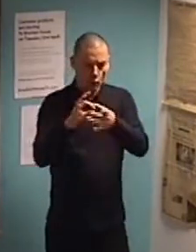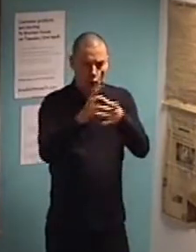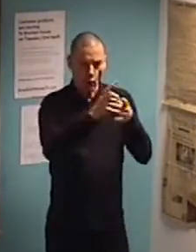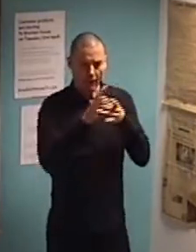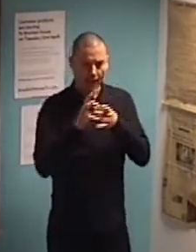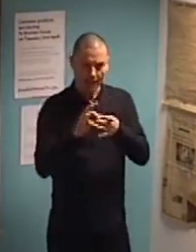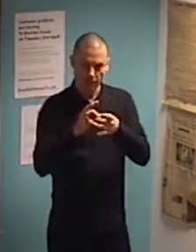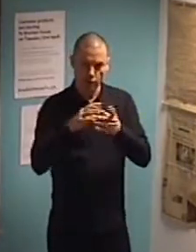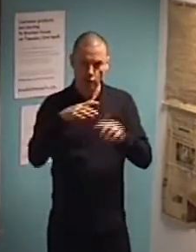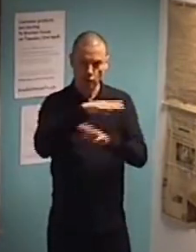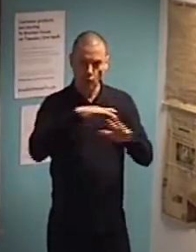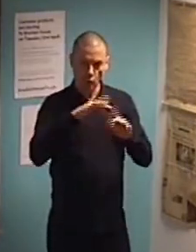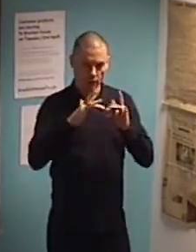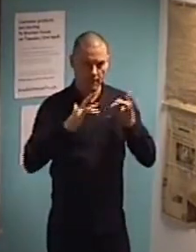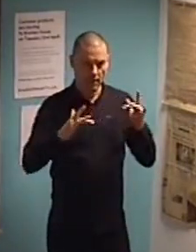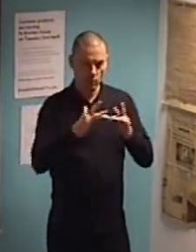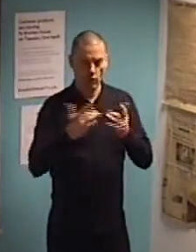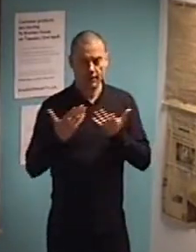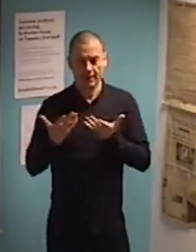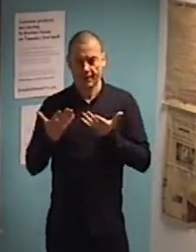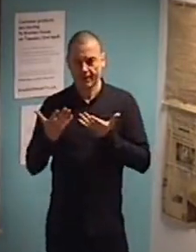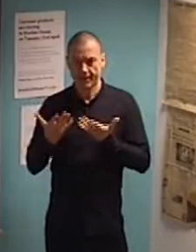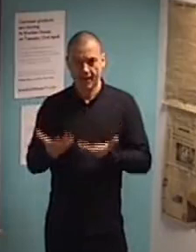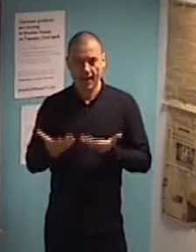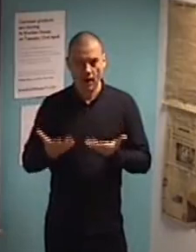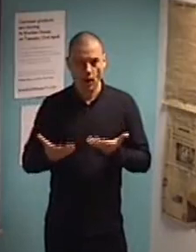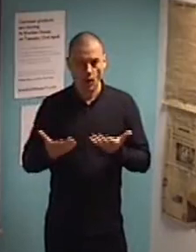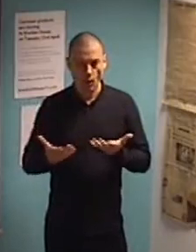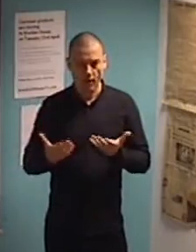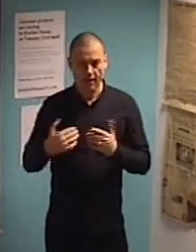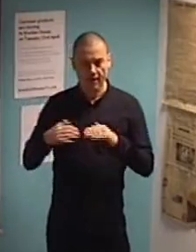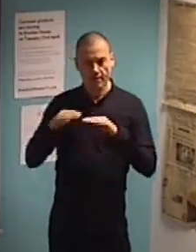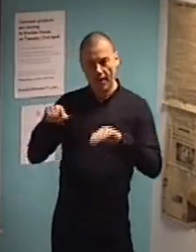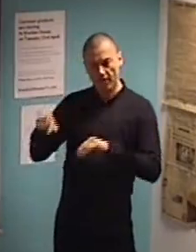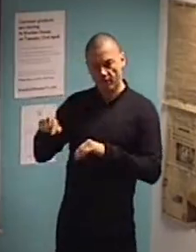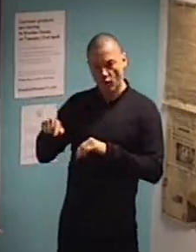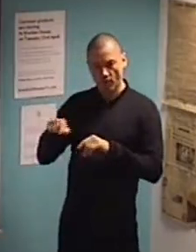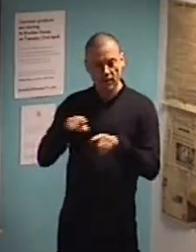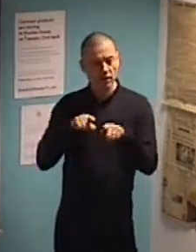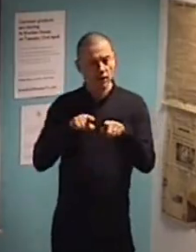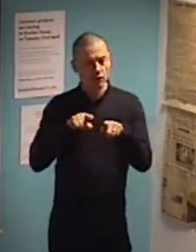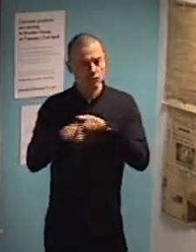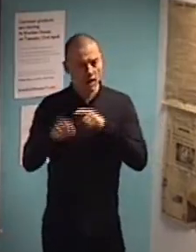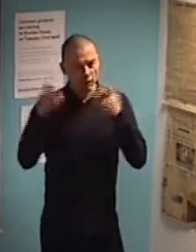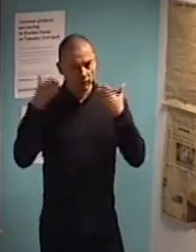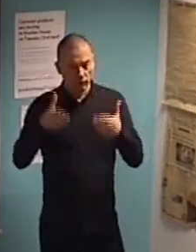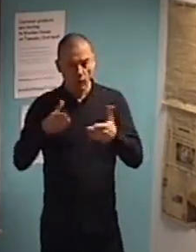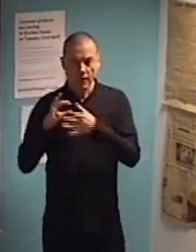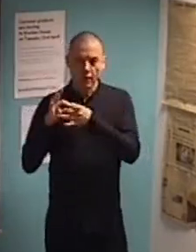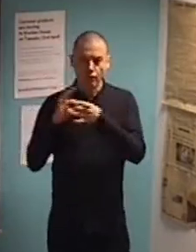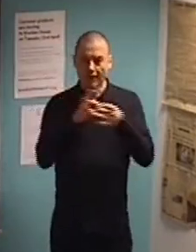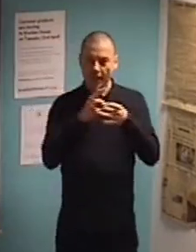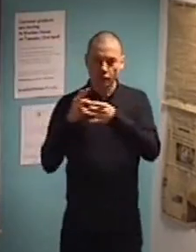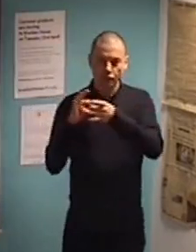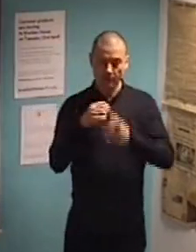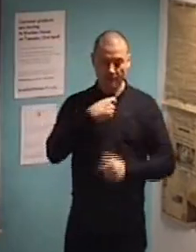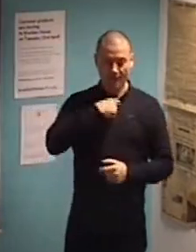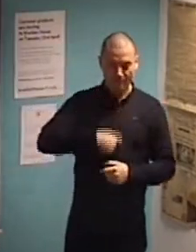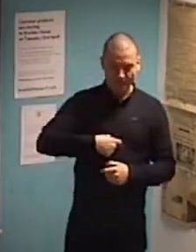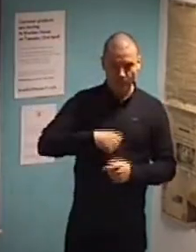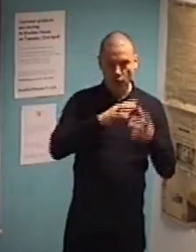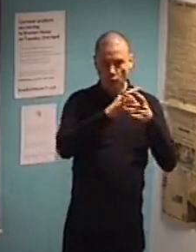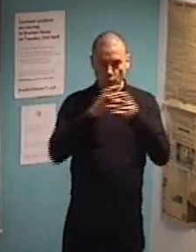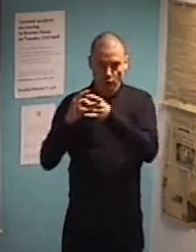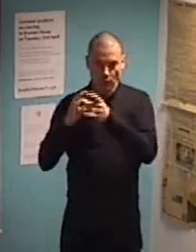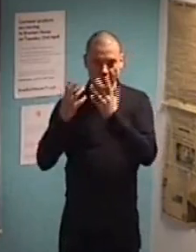what we're building is a platform. We're trying to change the relationship between people and technology. So this is what we're